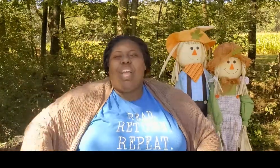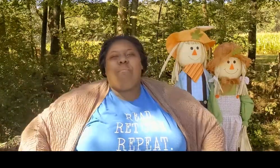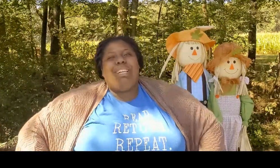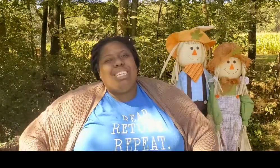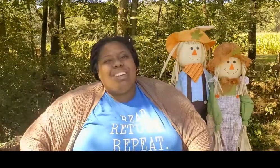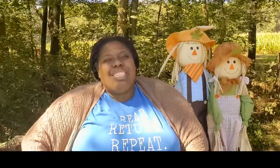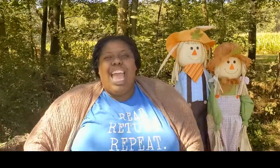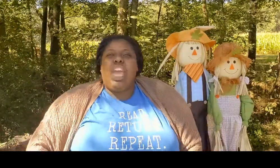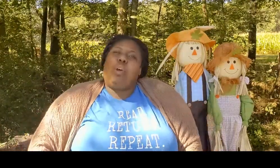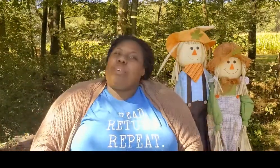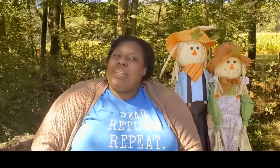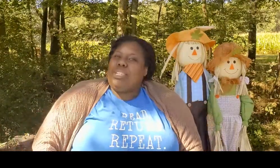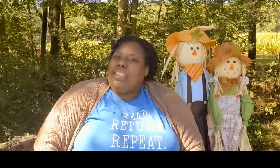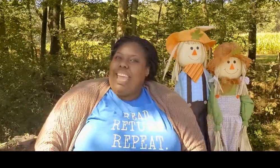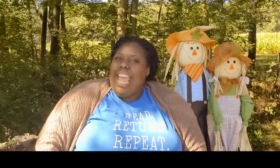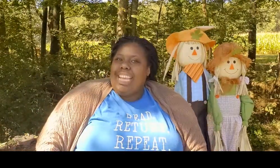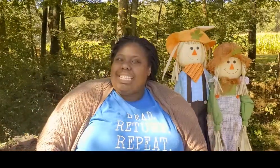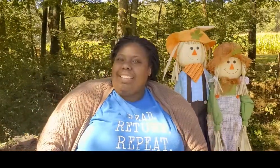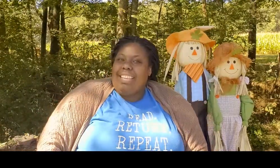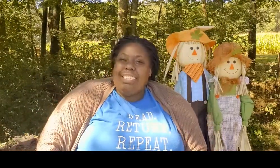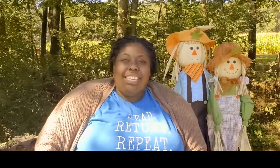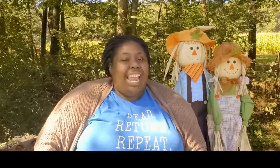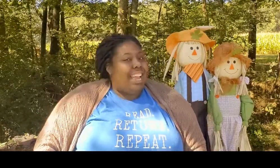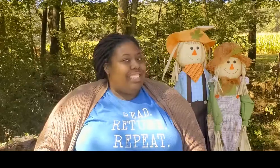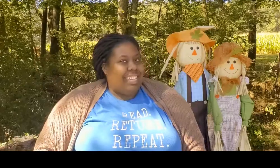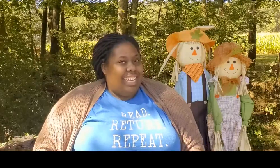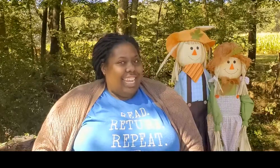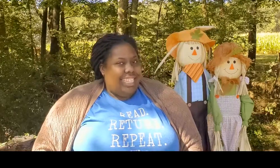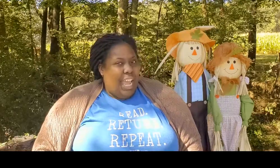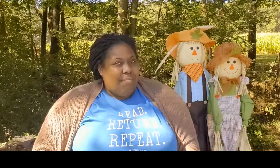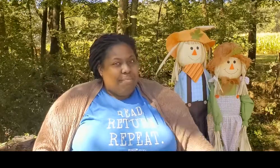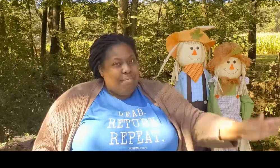Boys and girls, I hope you enjoyed that ASL lesson and I'll see you next time. Bye.